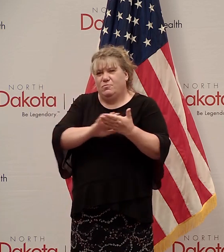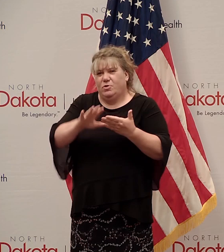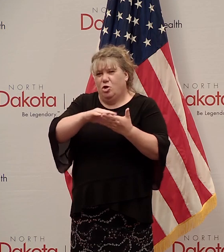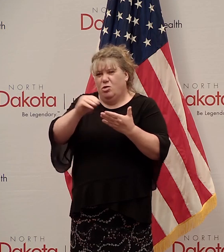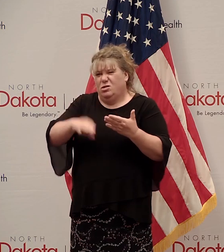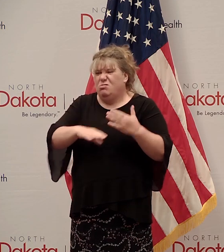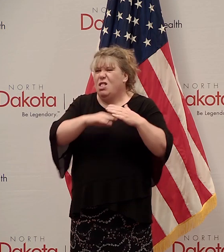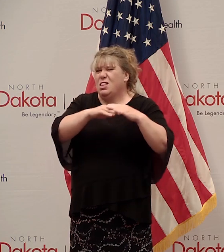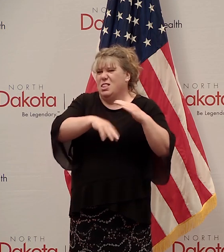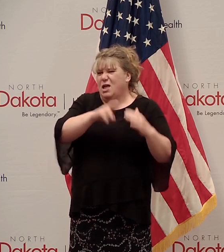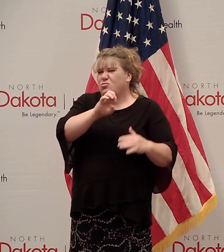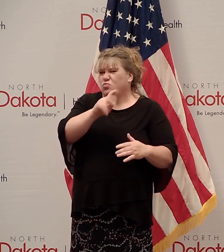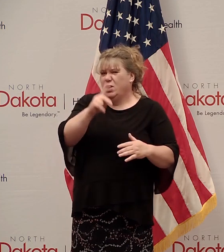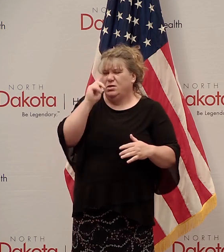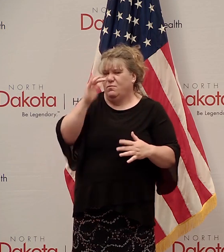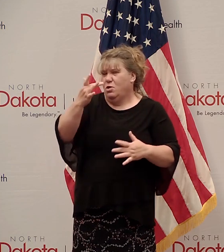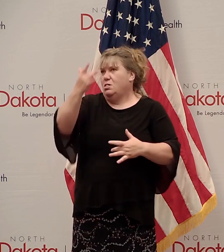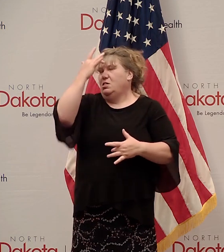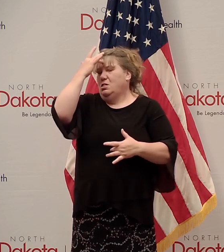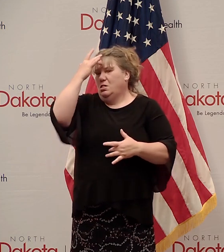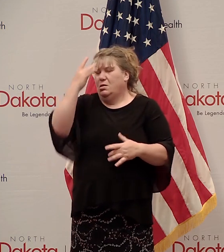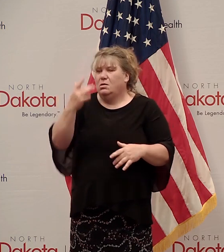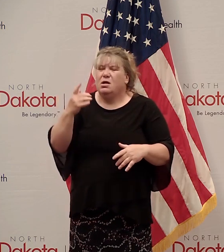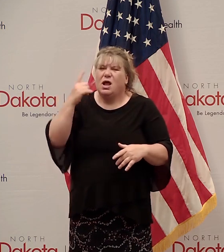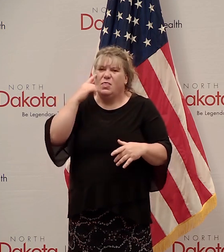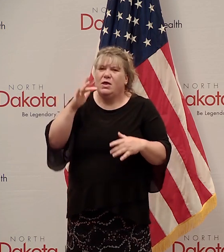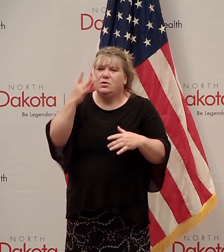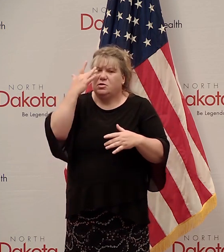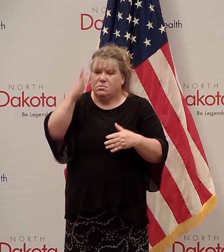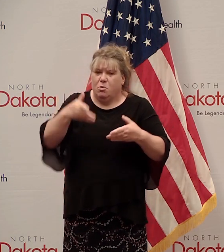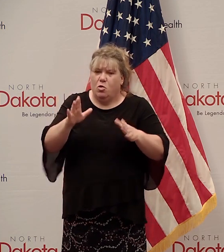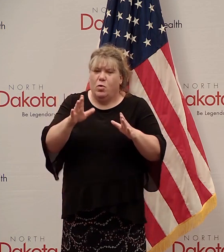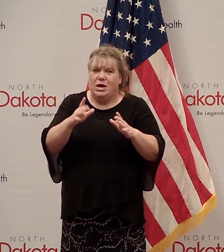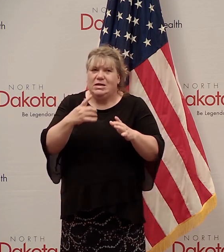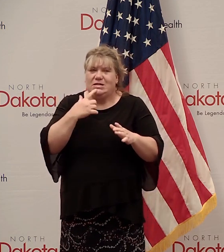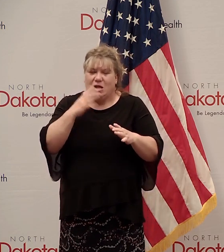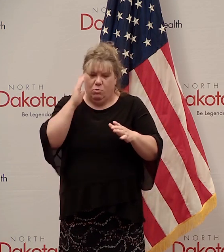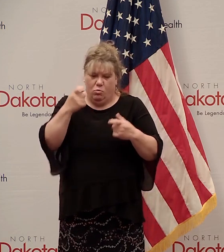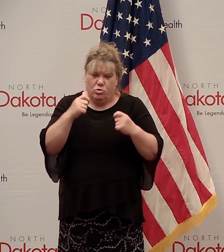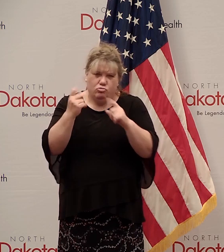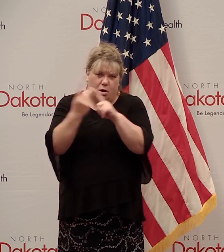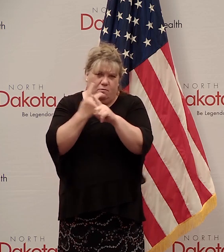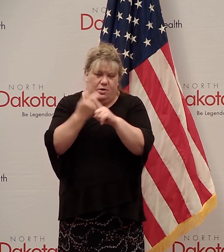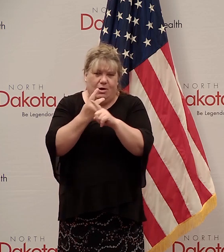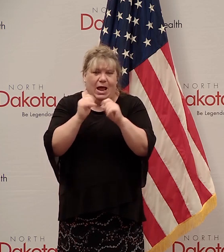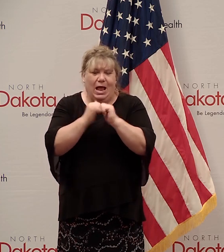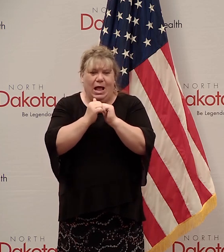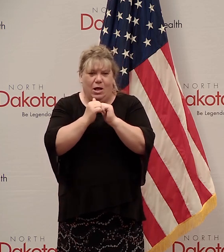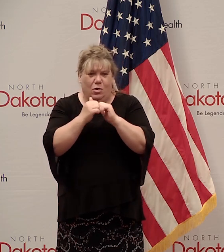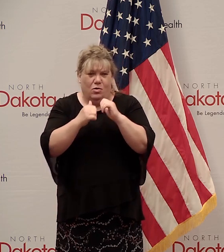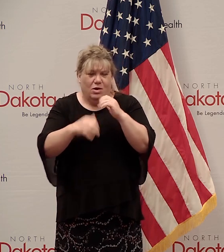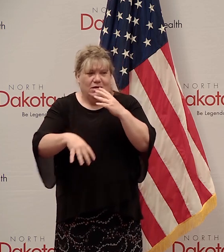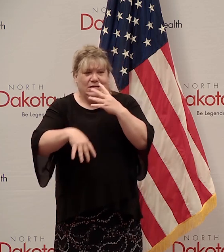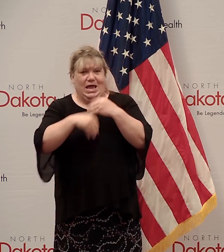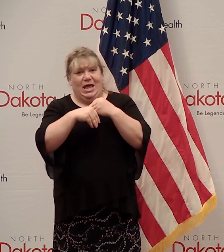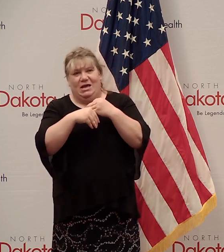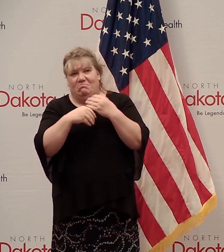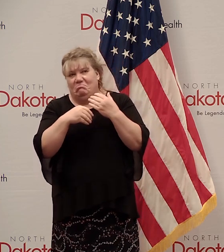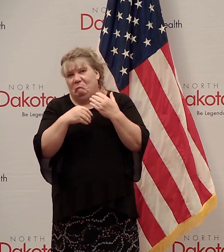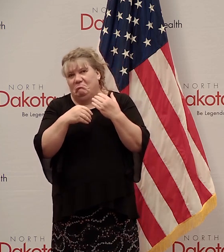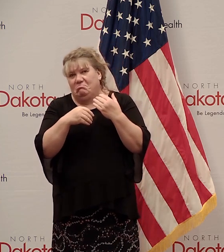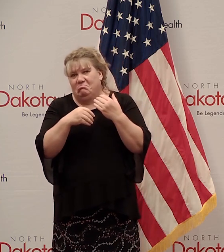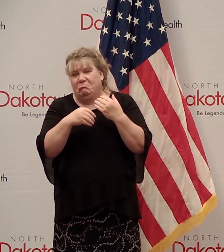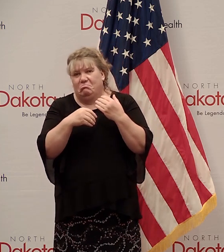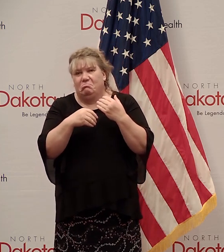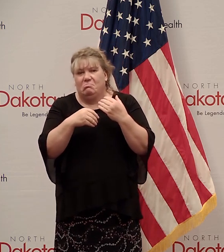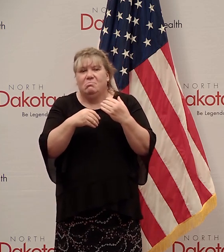at less risk. I think it's a smart way to signal that we're going to try to figure out a way to add, at least at a minimum,